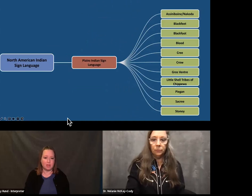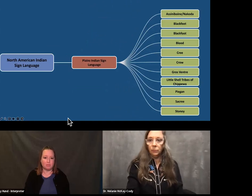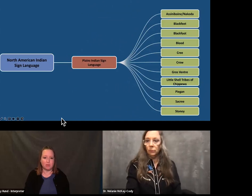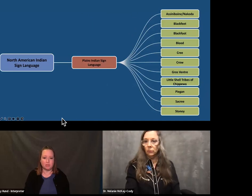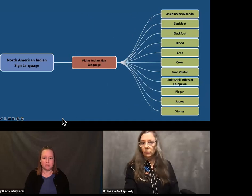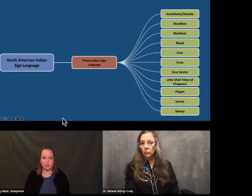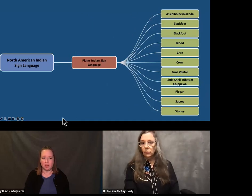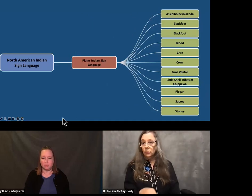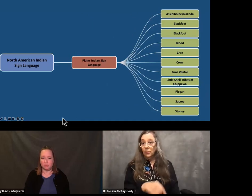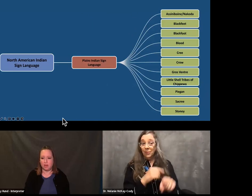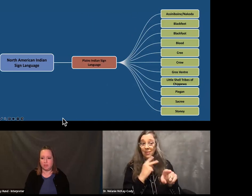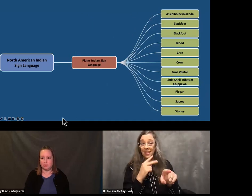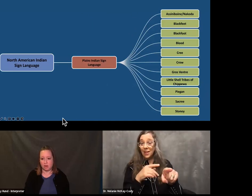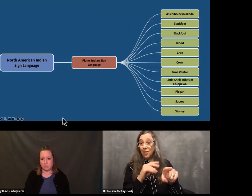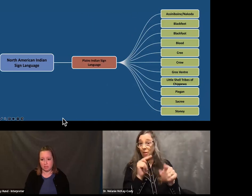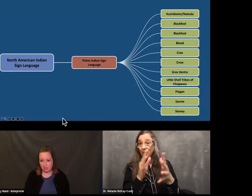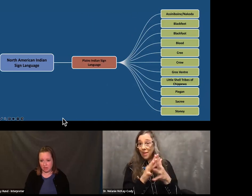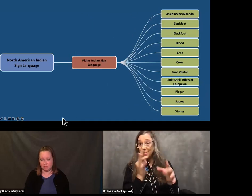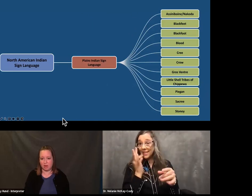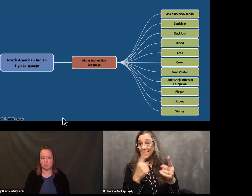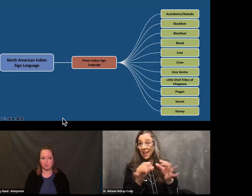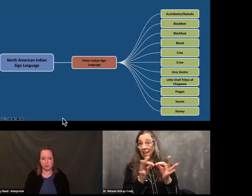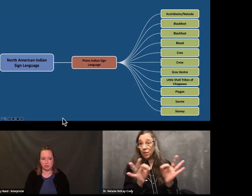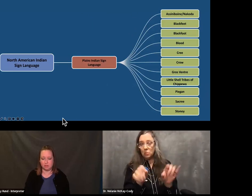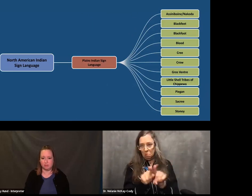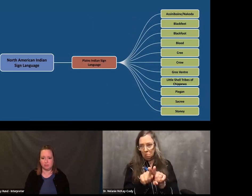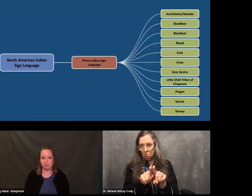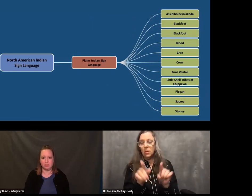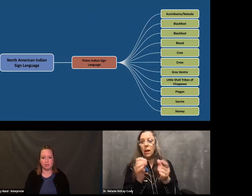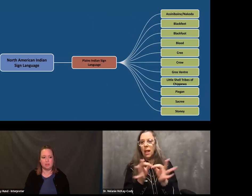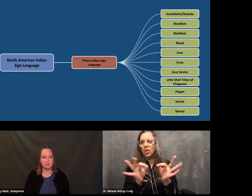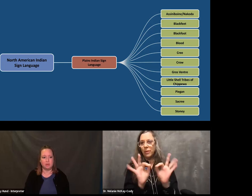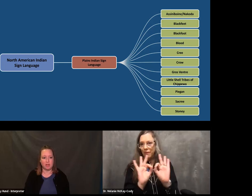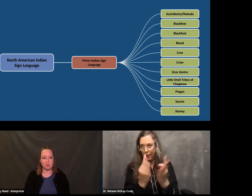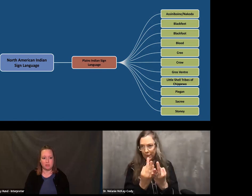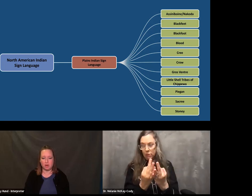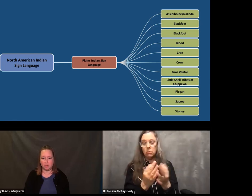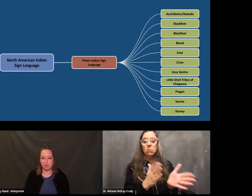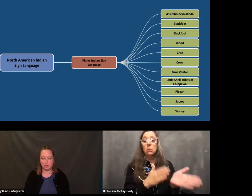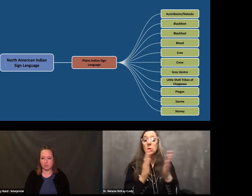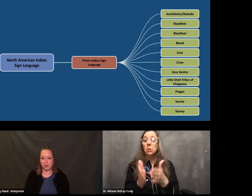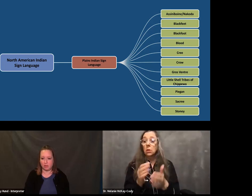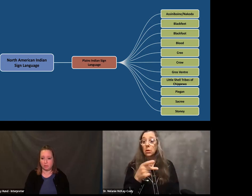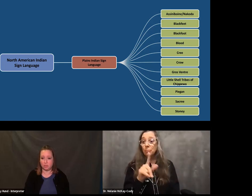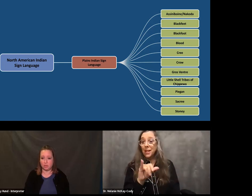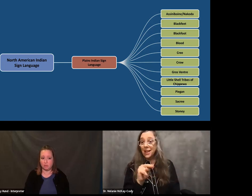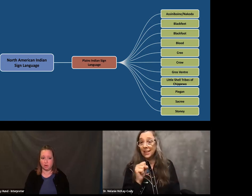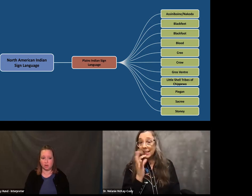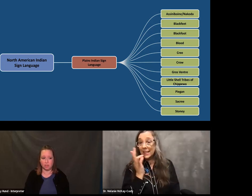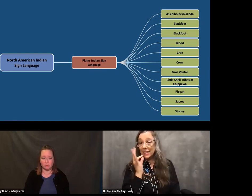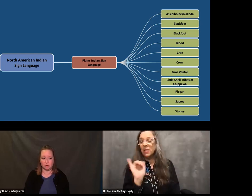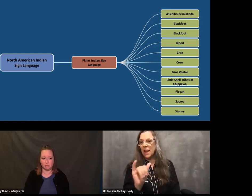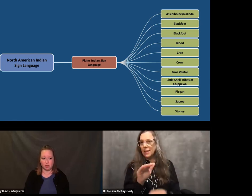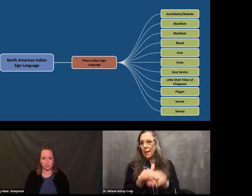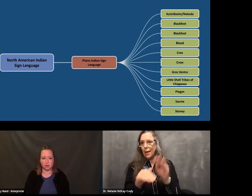CM Russell encountered and the tribes he interacted with. So again, North American Indian Sign Language is the